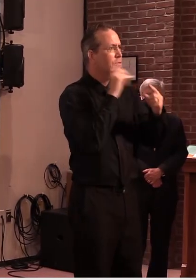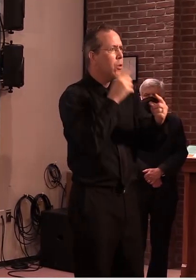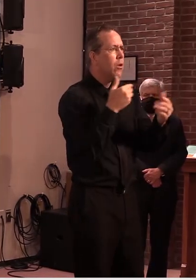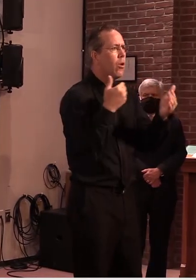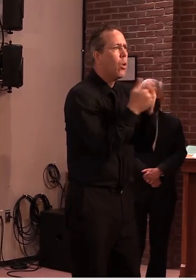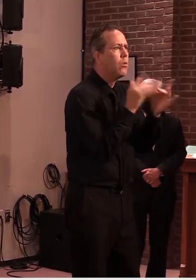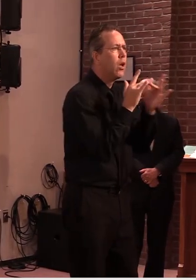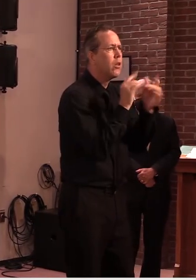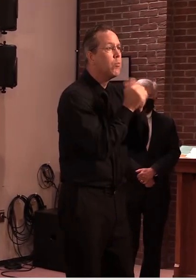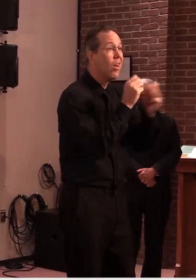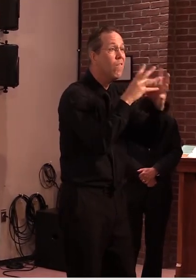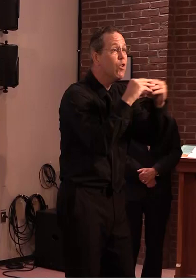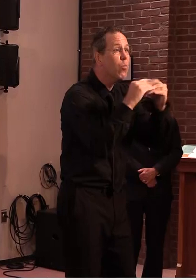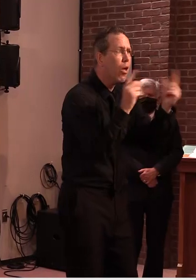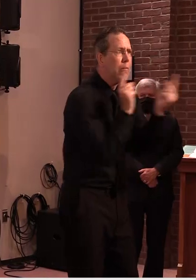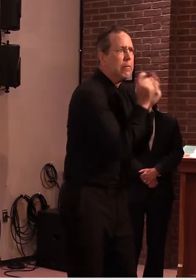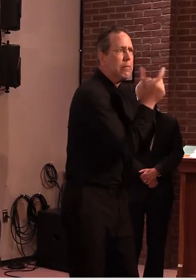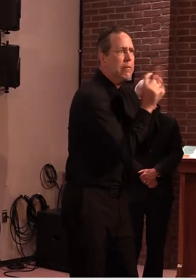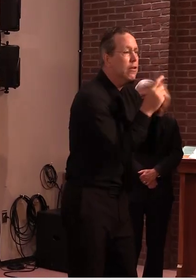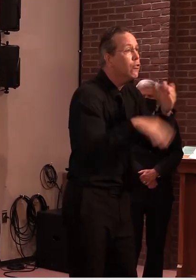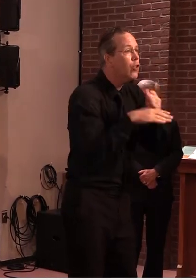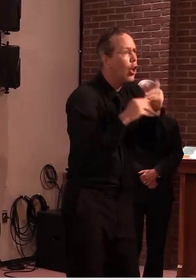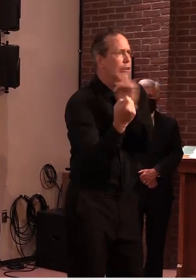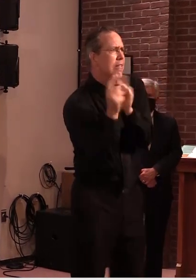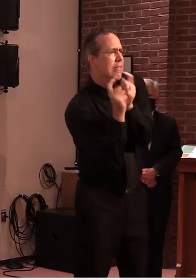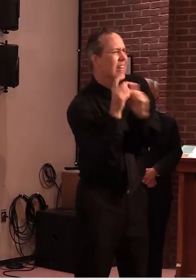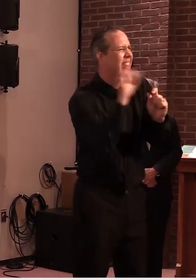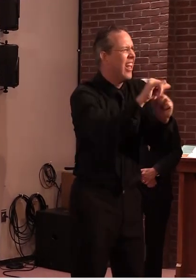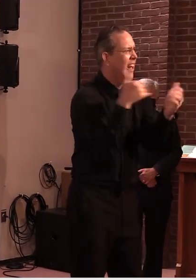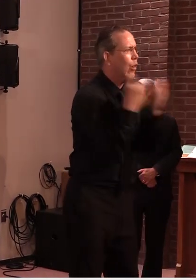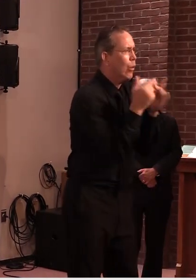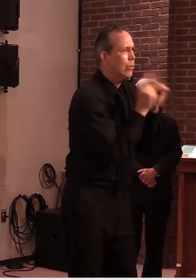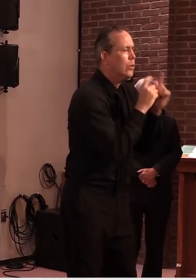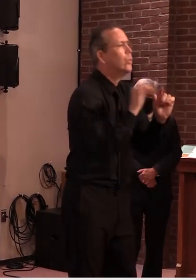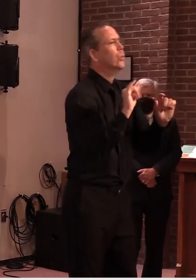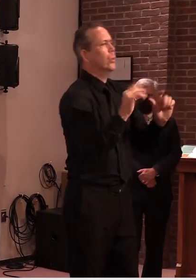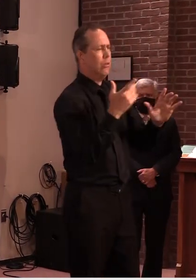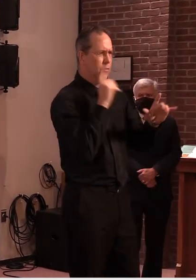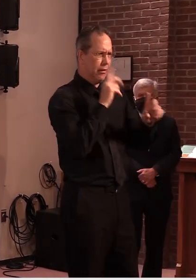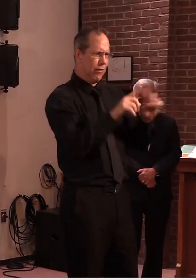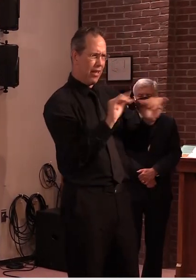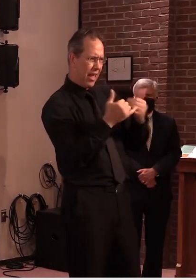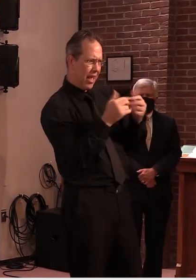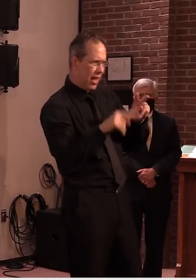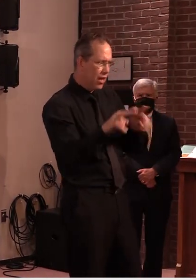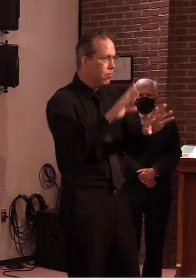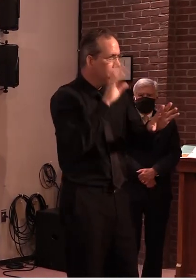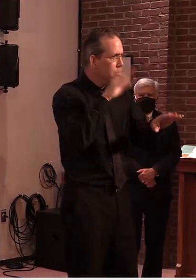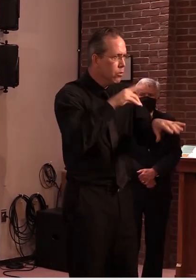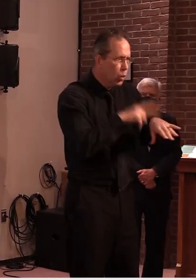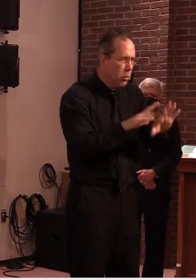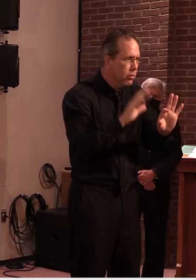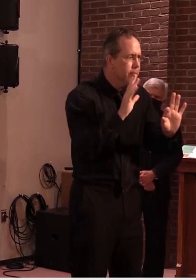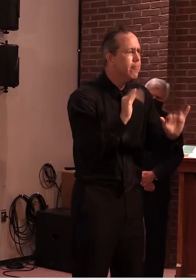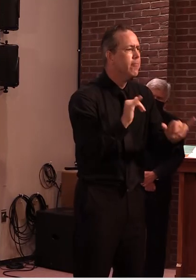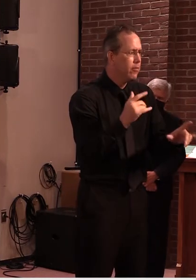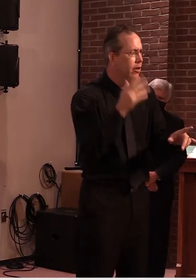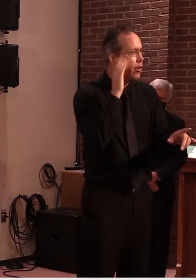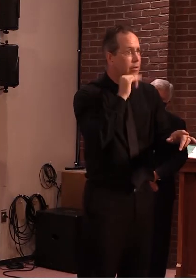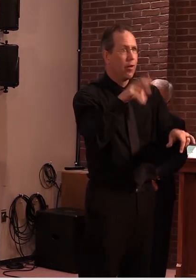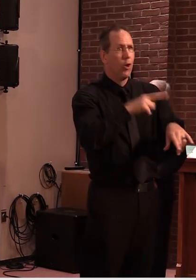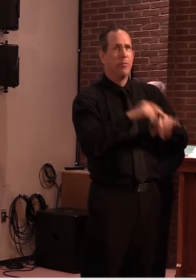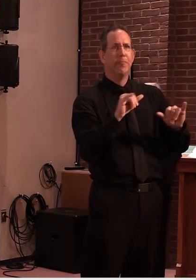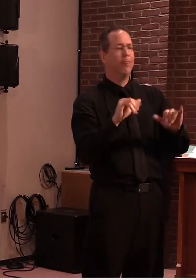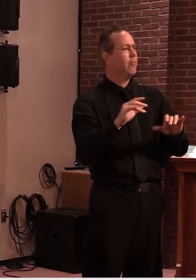now again this won't be a normal season but our goal is to offer a path forward for each